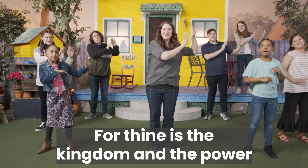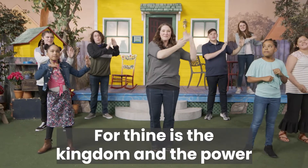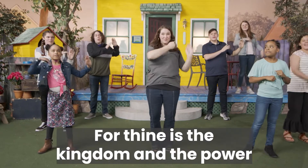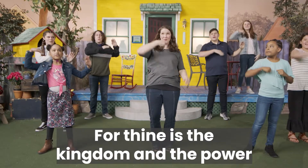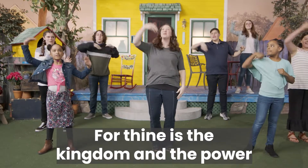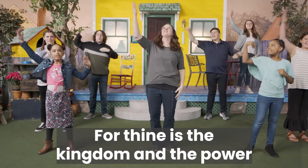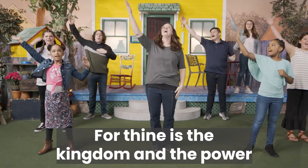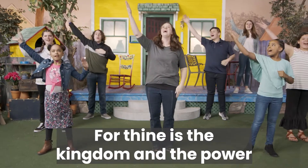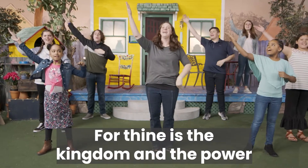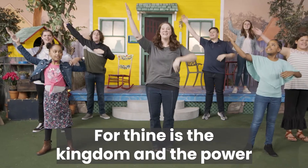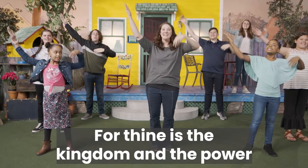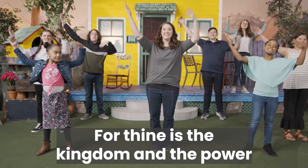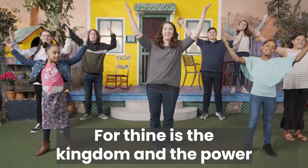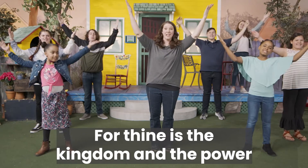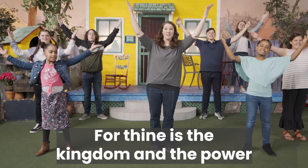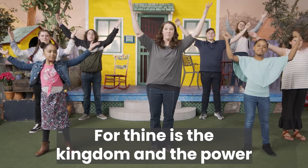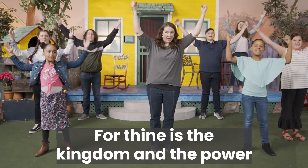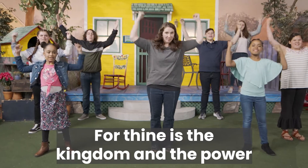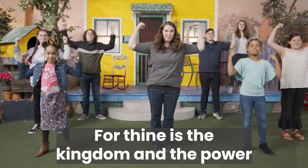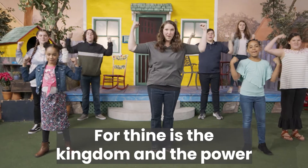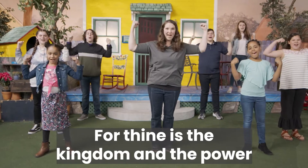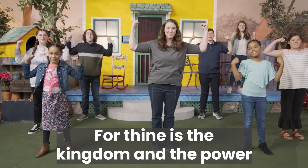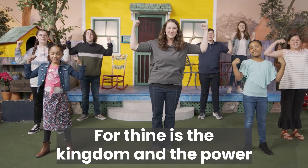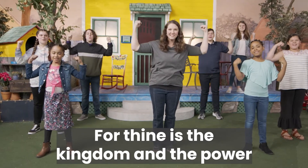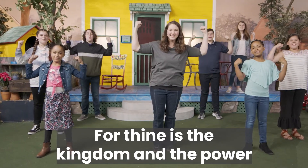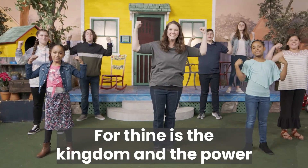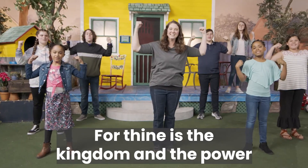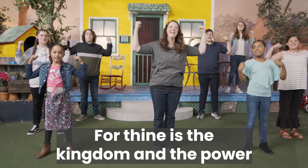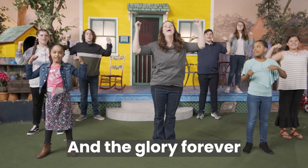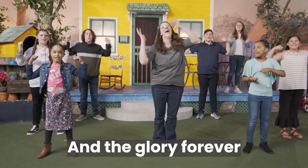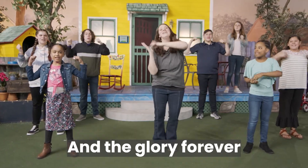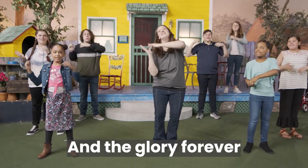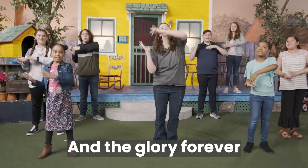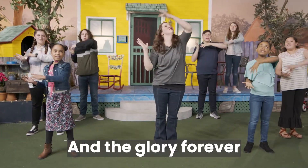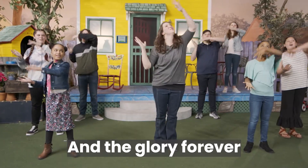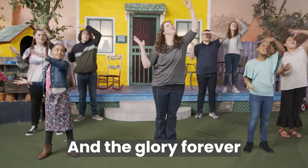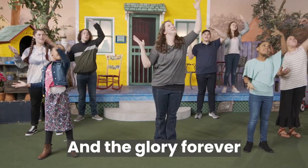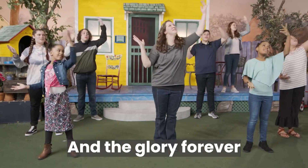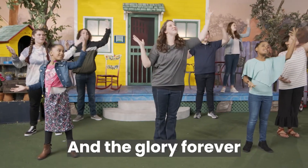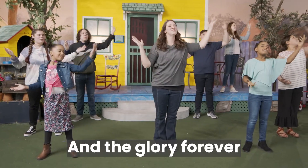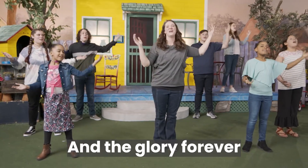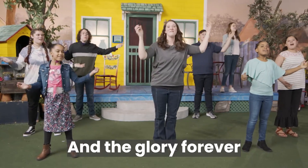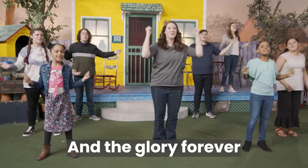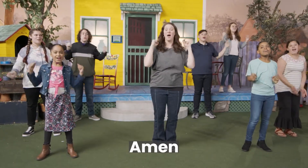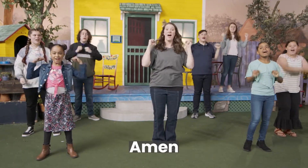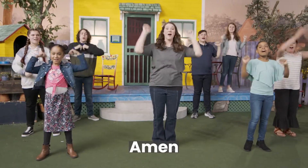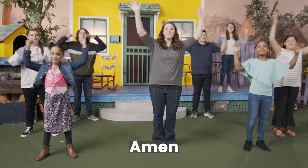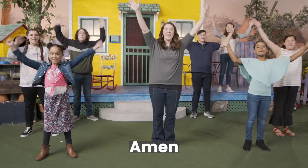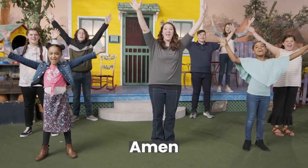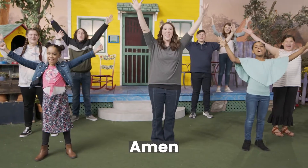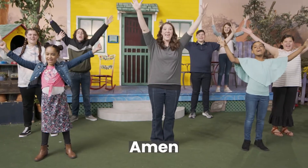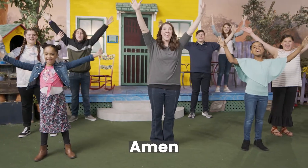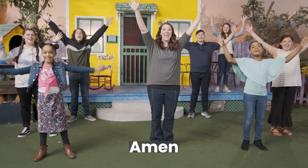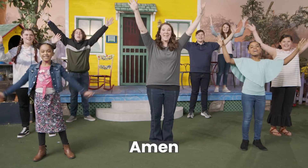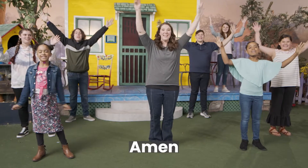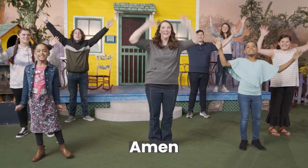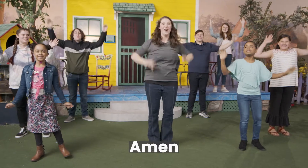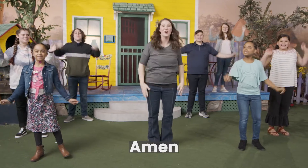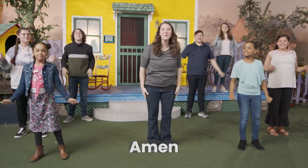For thine is the kingdom and the power, and the glory forever. Amen. Alright,